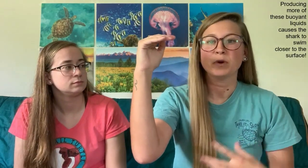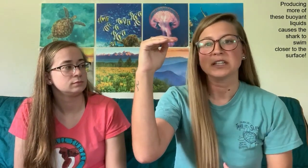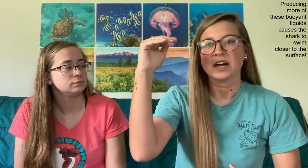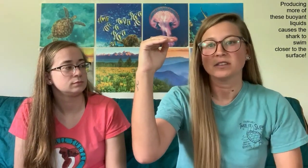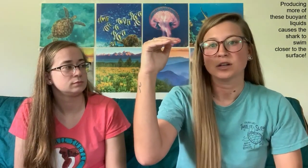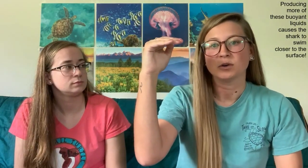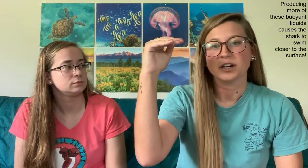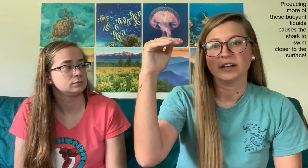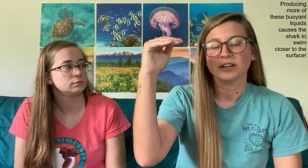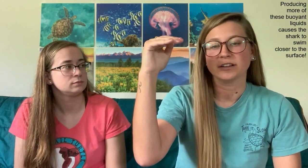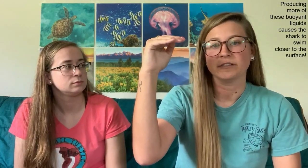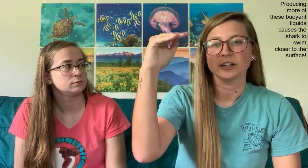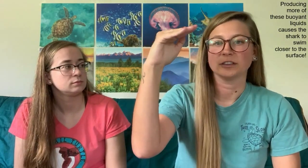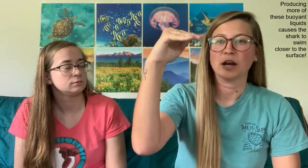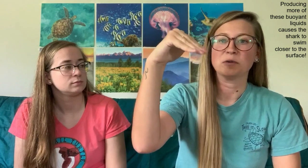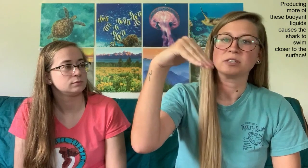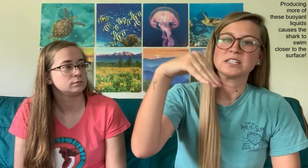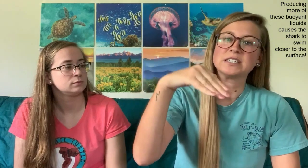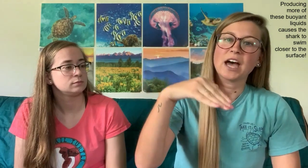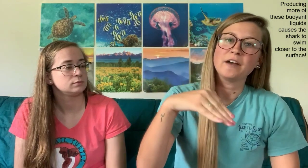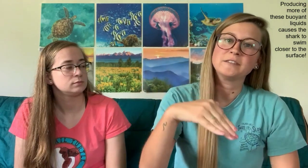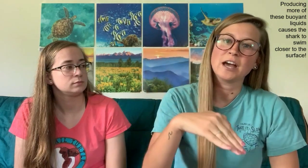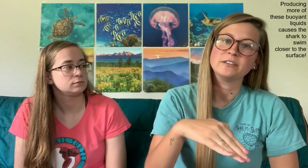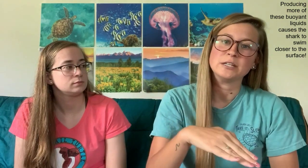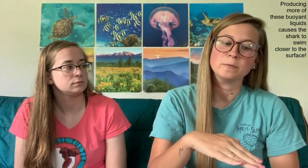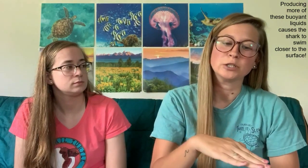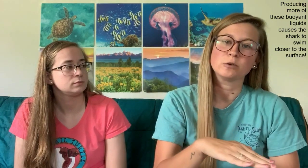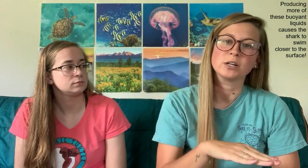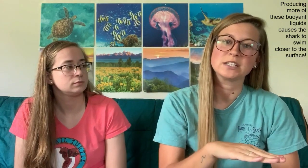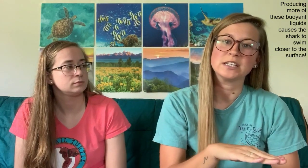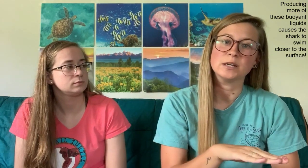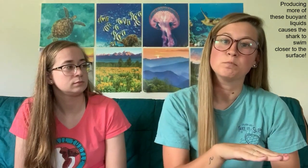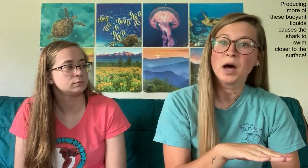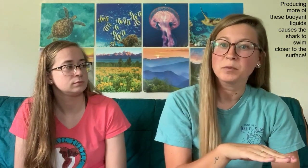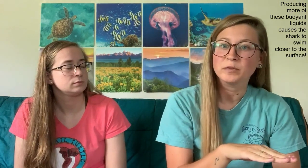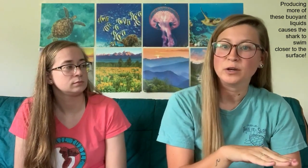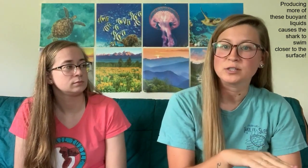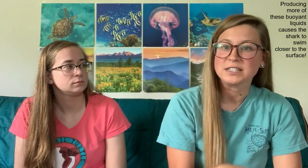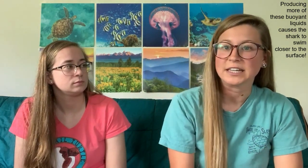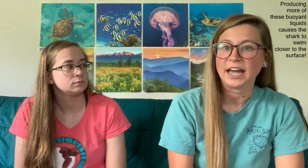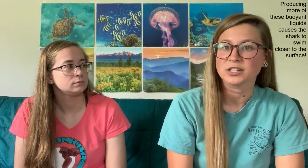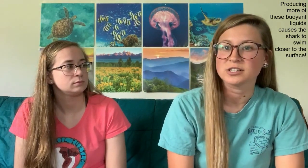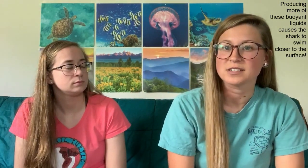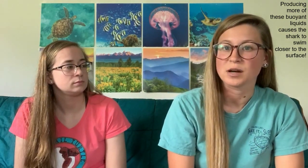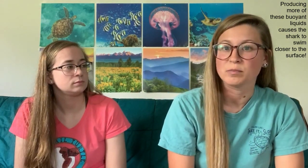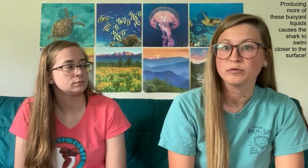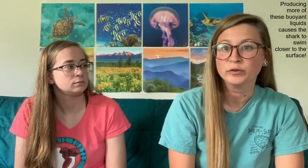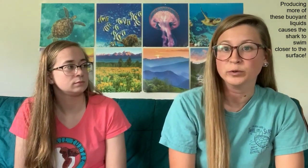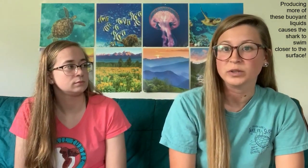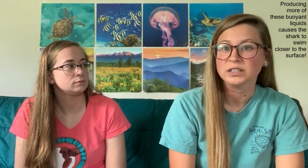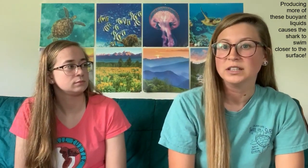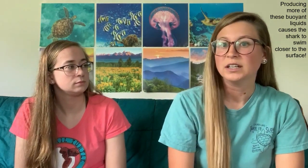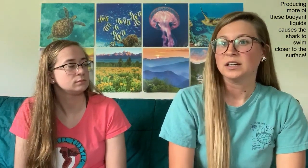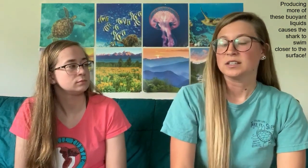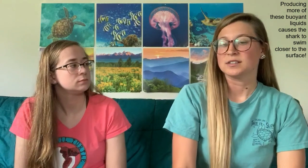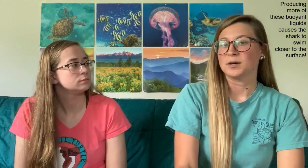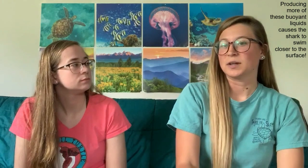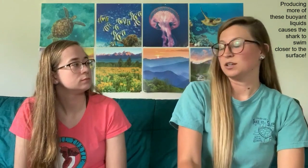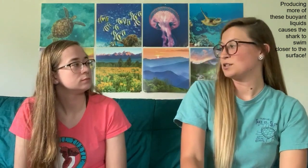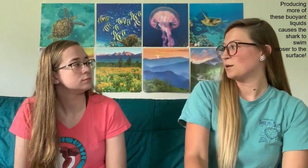break down the oil in their liver, they're able to dive down deeper towards the bottom of the ocean to catch some food. So can you show